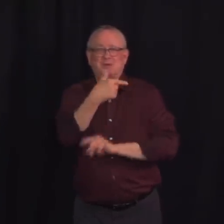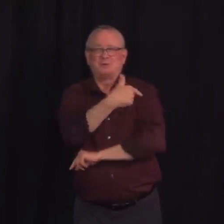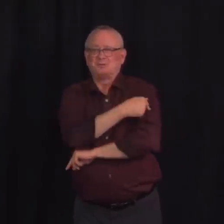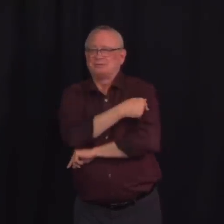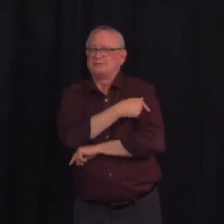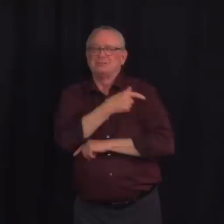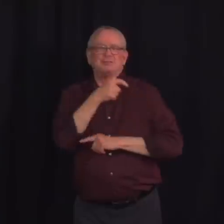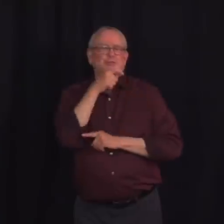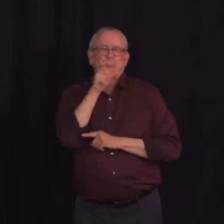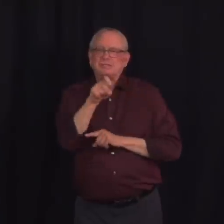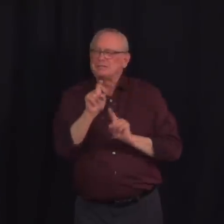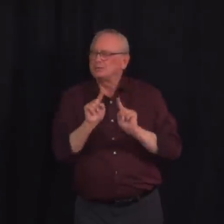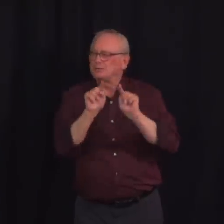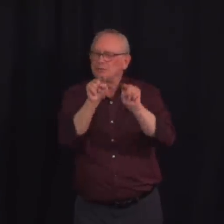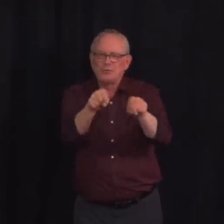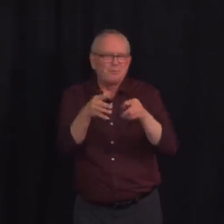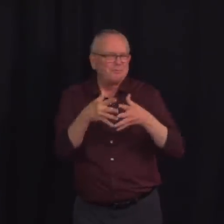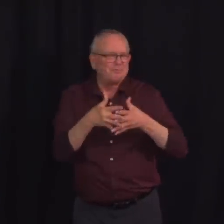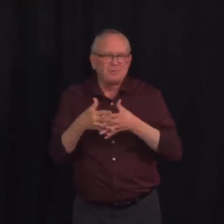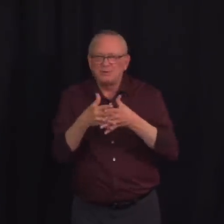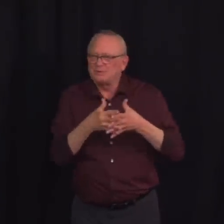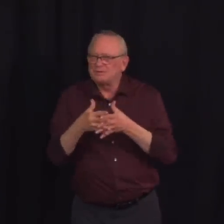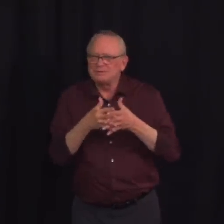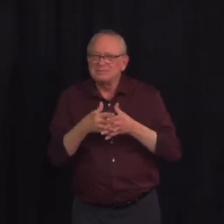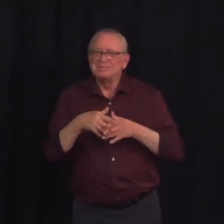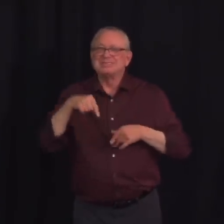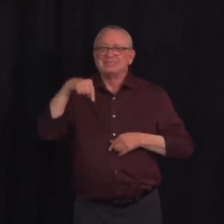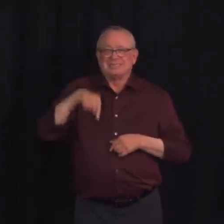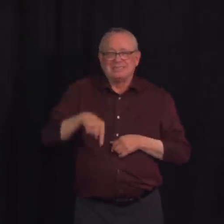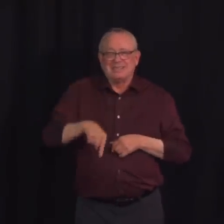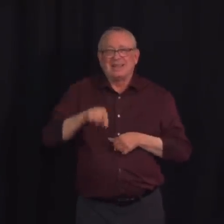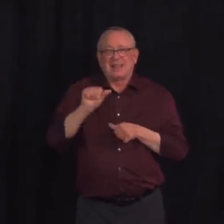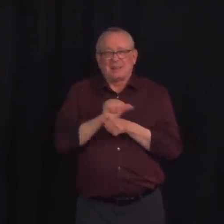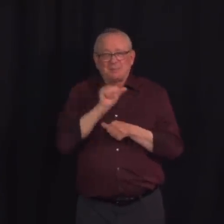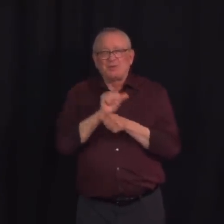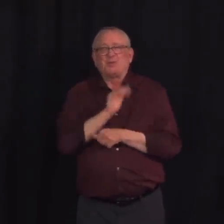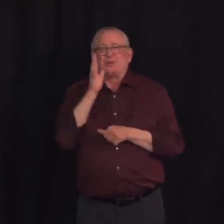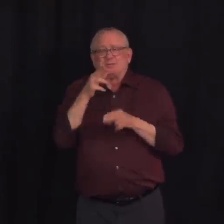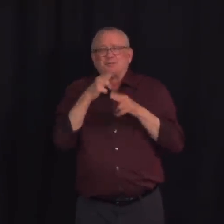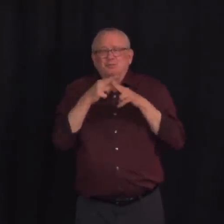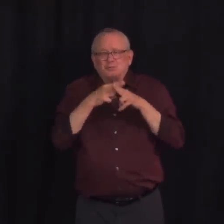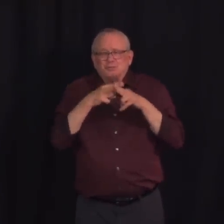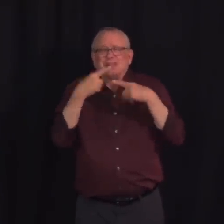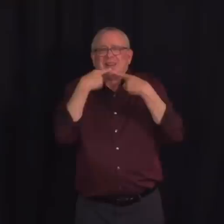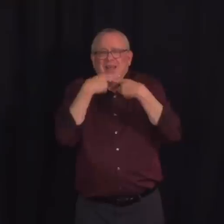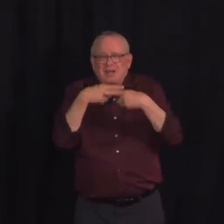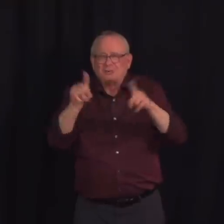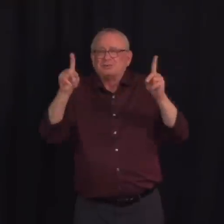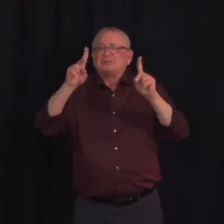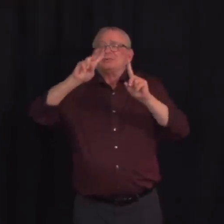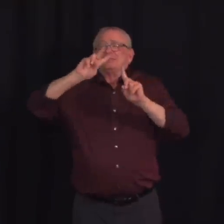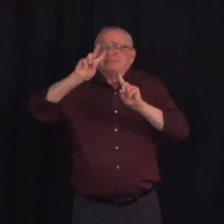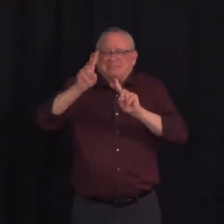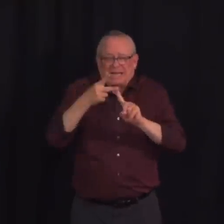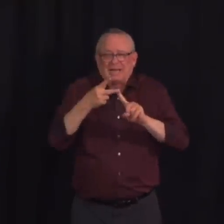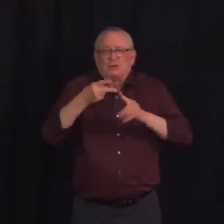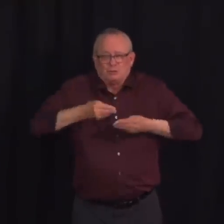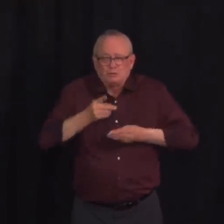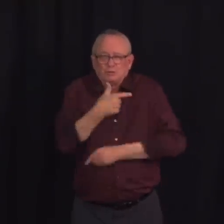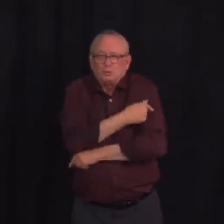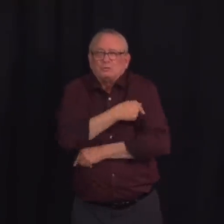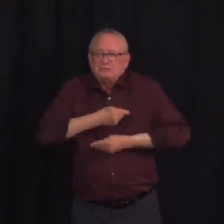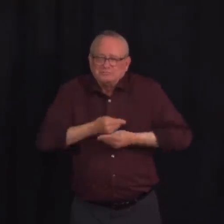when second doses will start to be booked. And the considerations of essential, non-essential, those specific